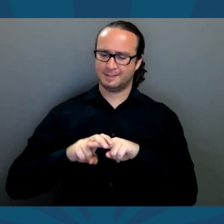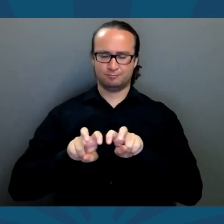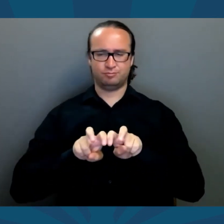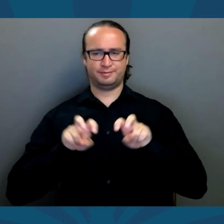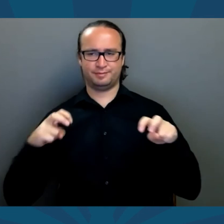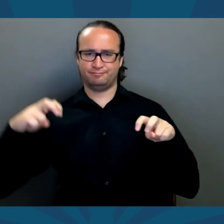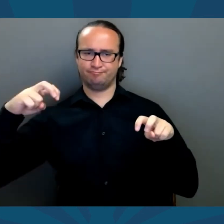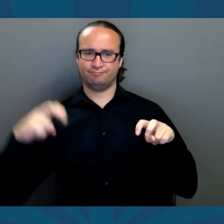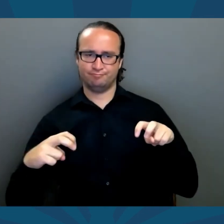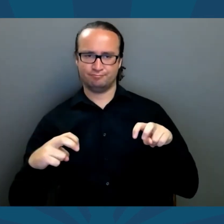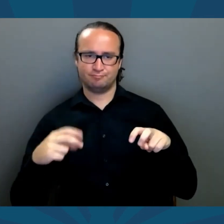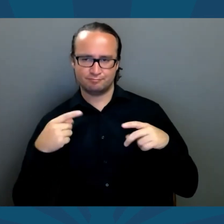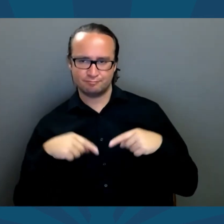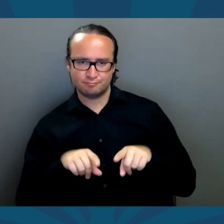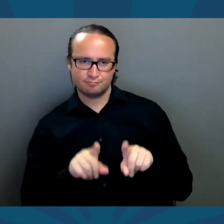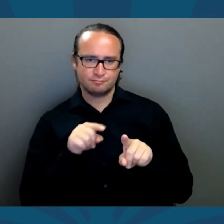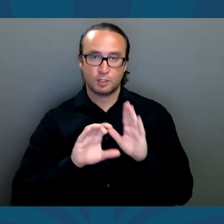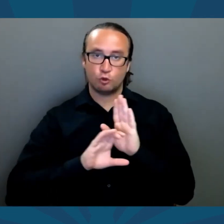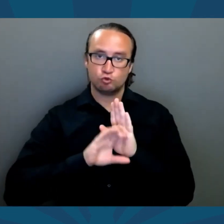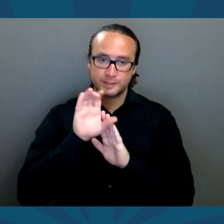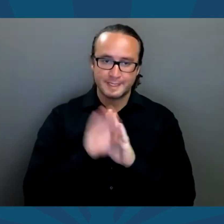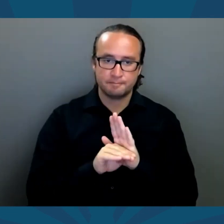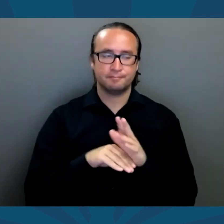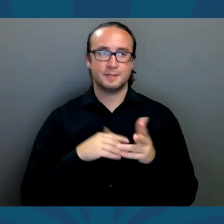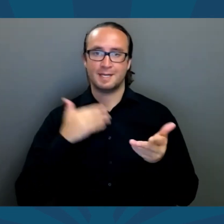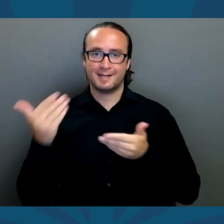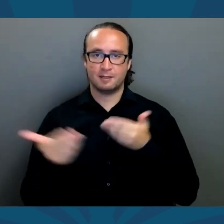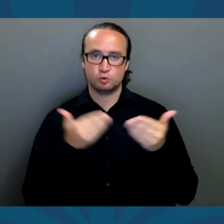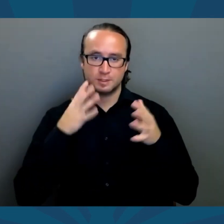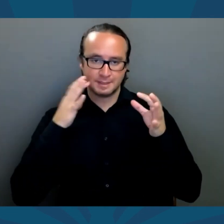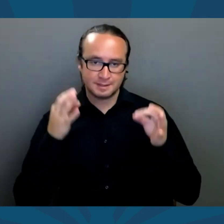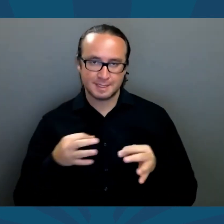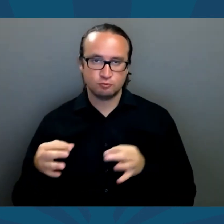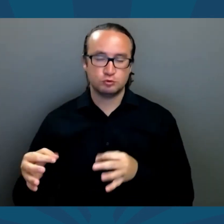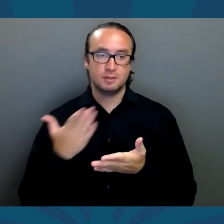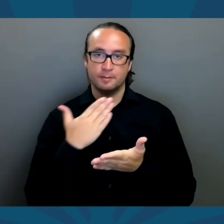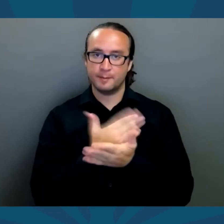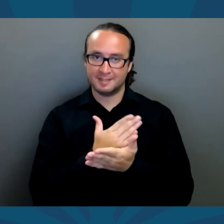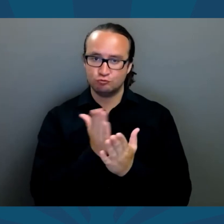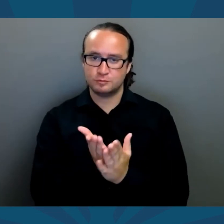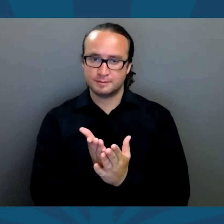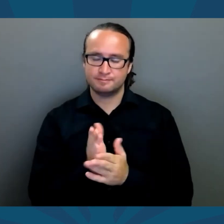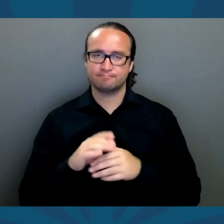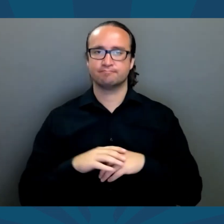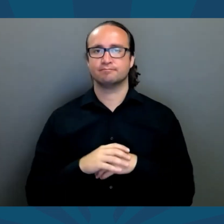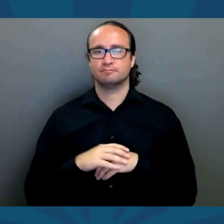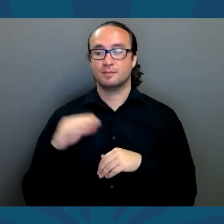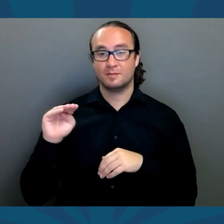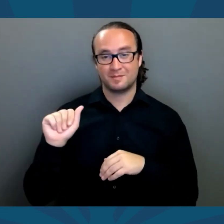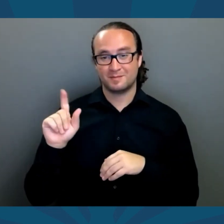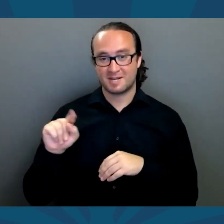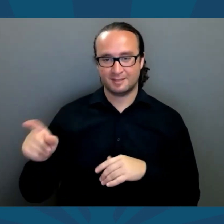and taxpayers to have a seat at the table in curriculum and hiring decisions